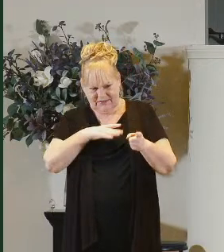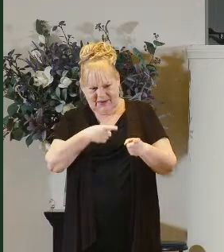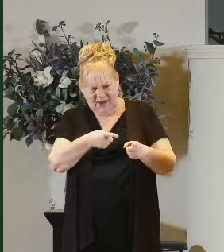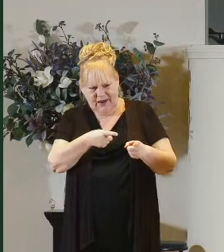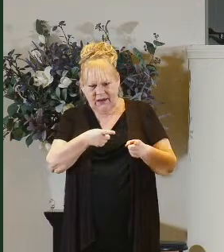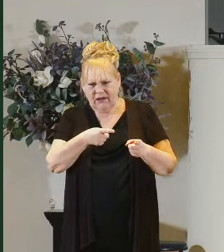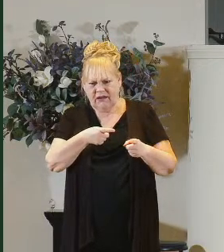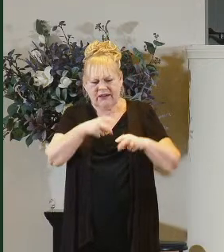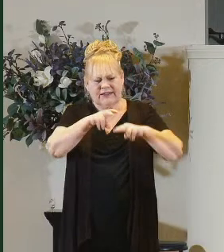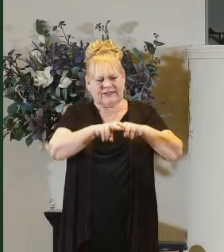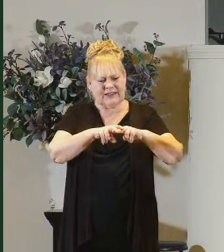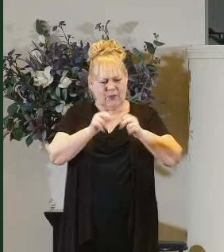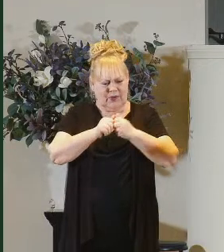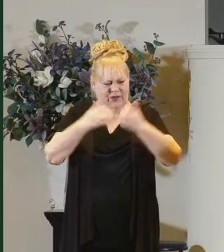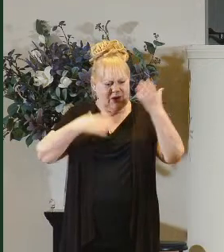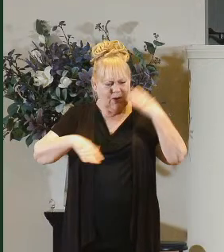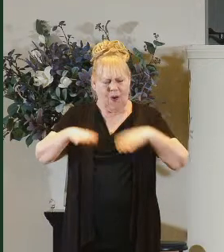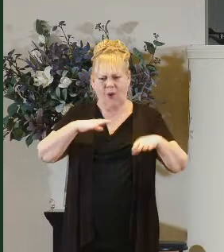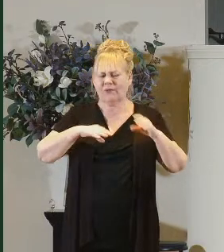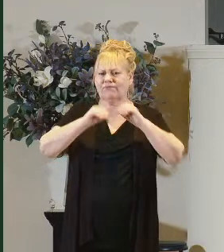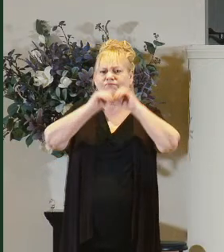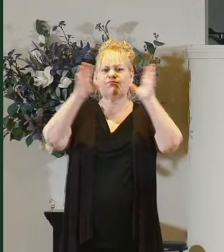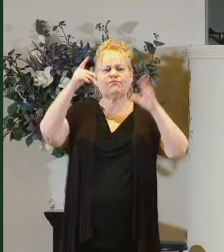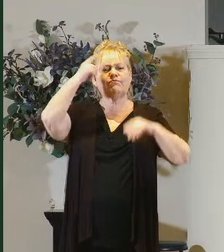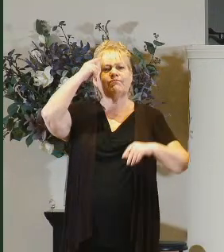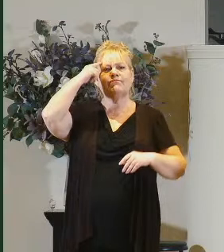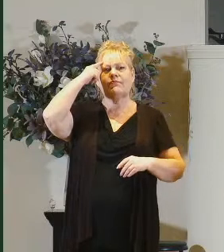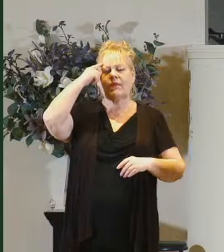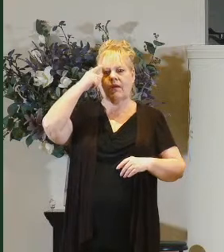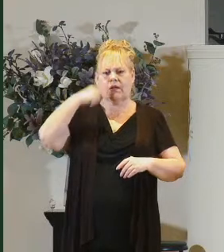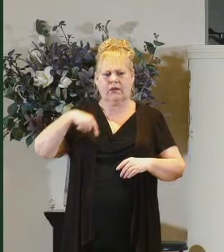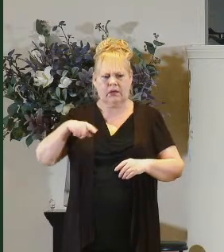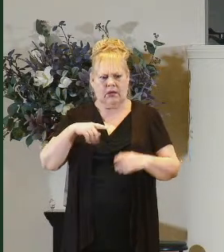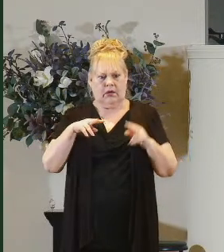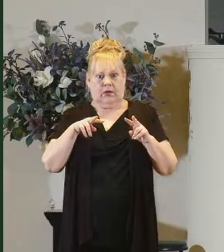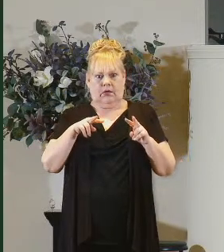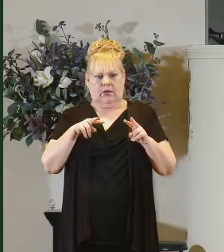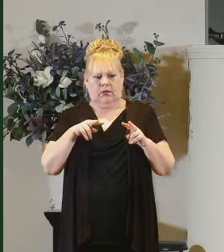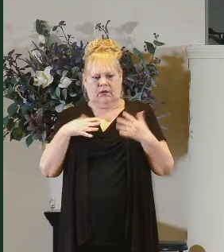legion sitting there clothed and in his right mind and they were afraid